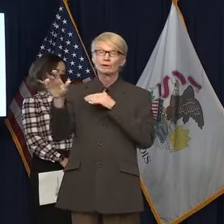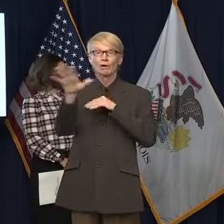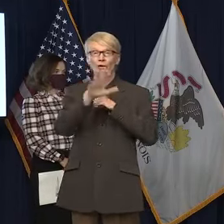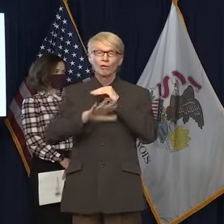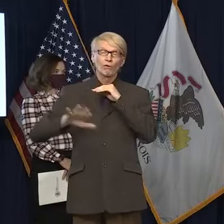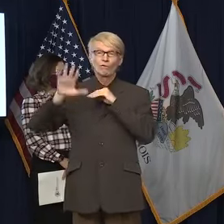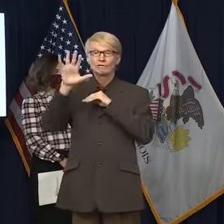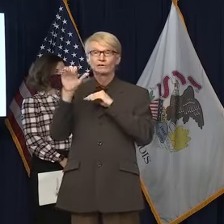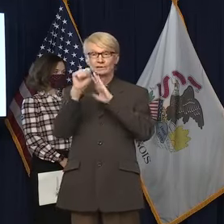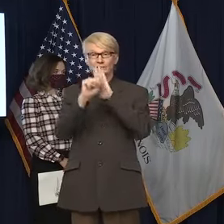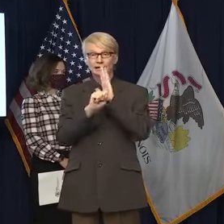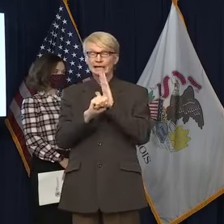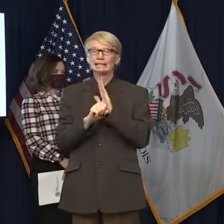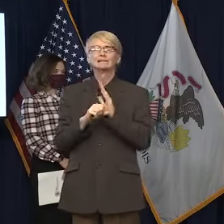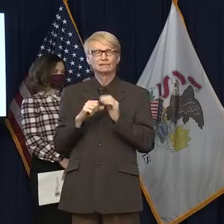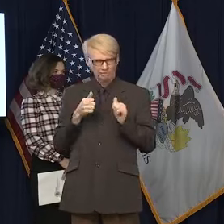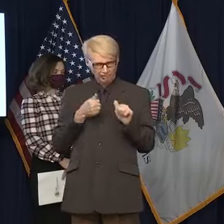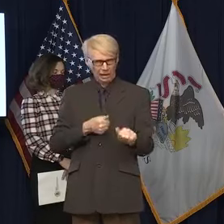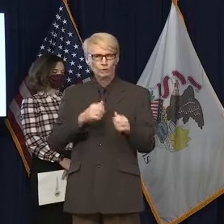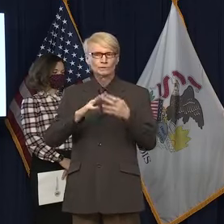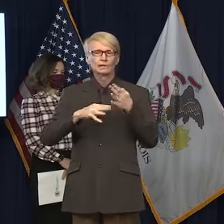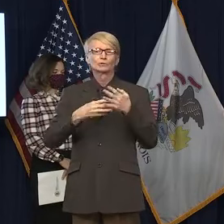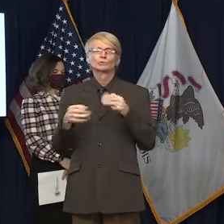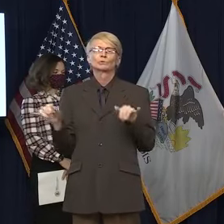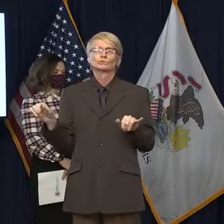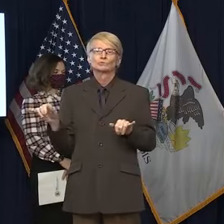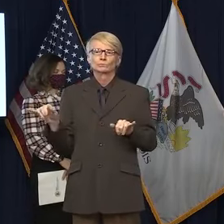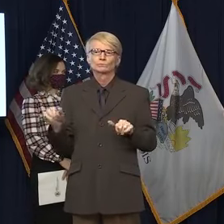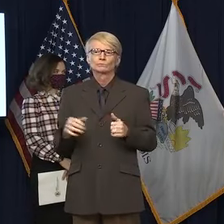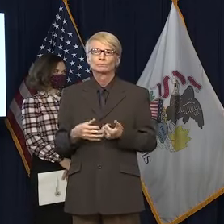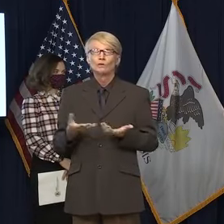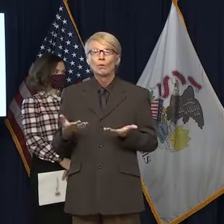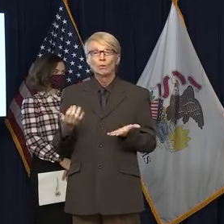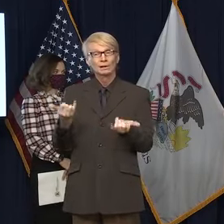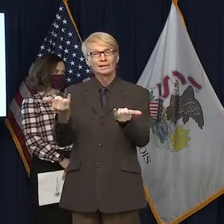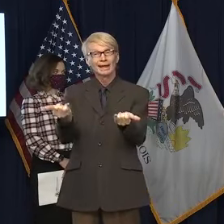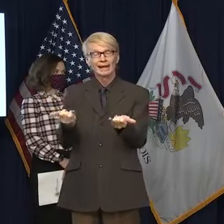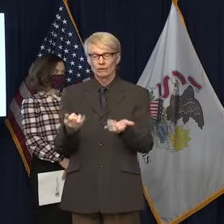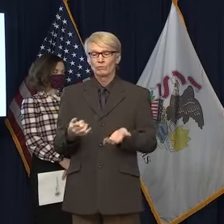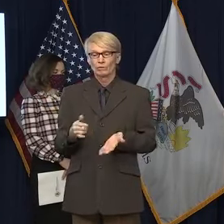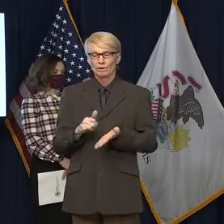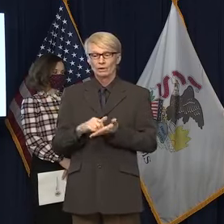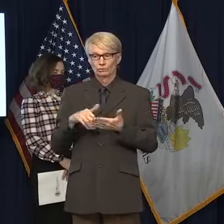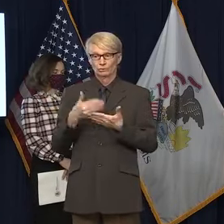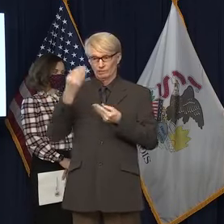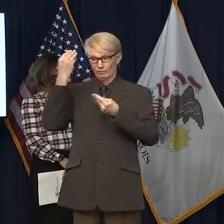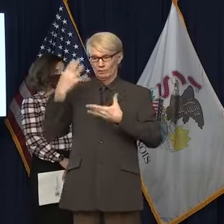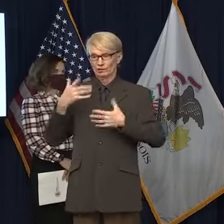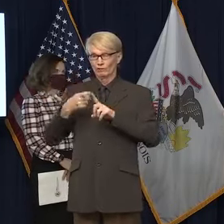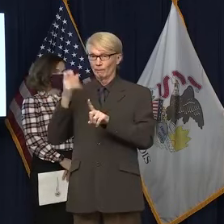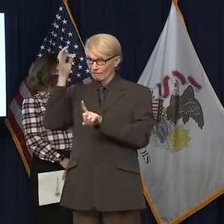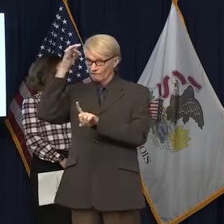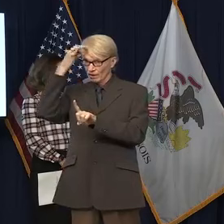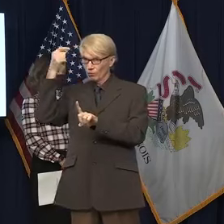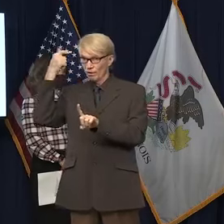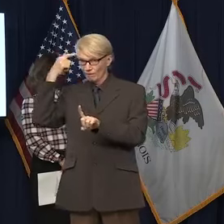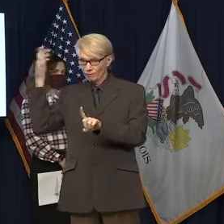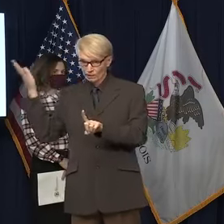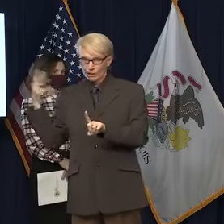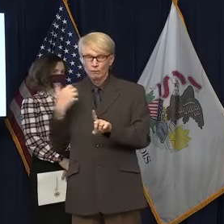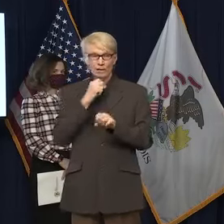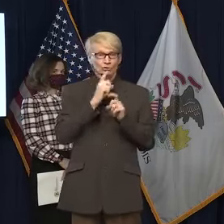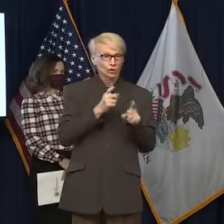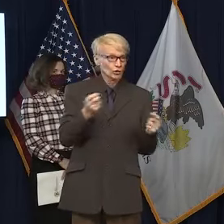state remain on schedule. Again, this is the latest from the federal government, so I wanted to make sure that all